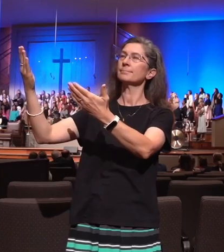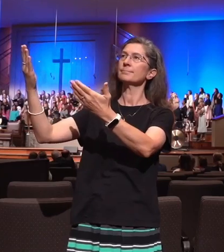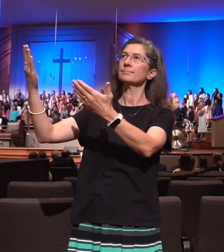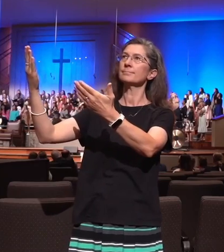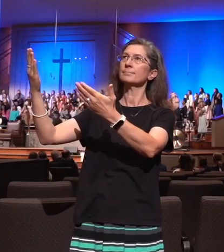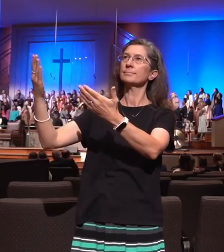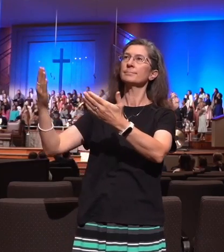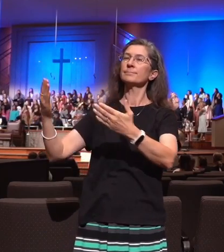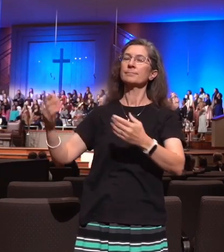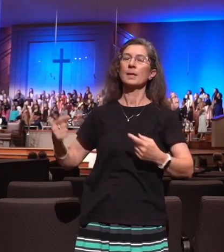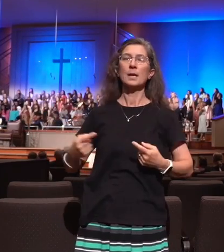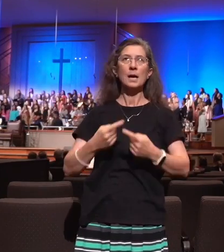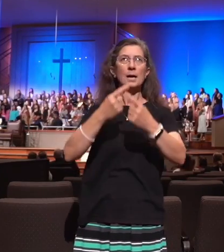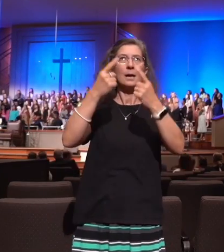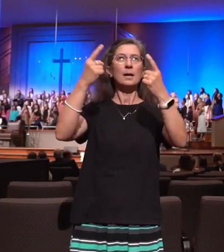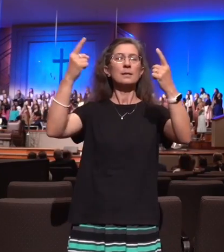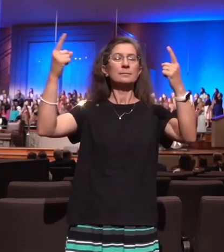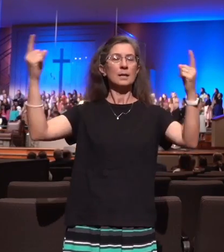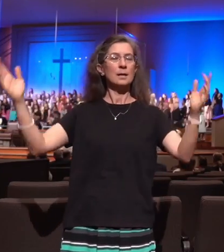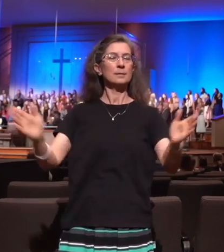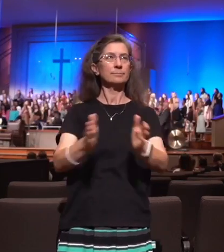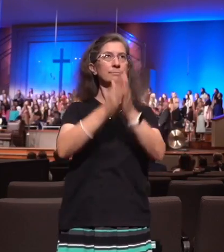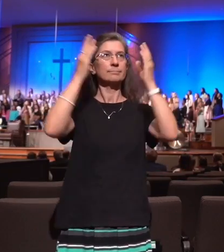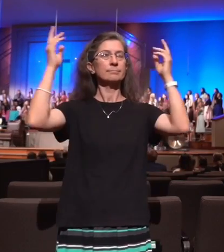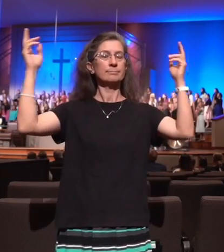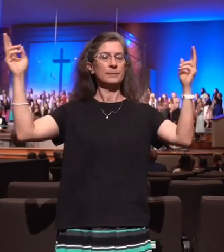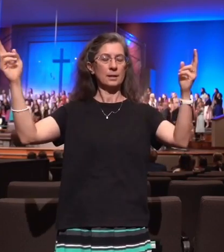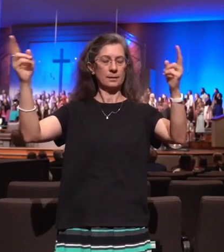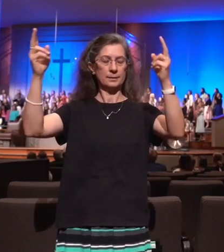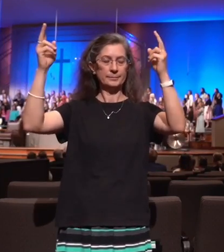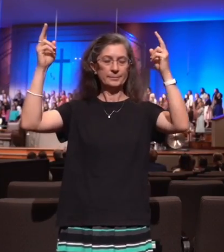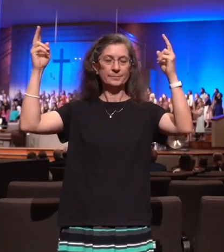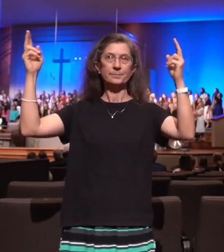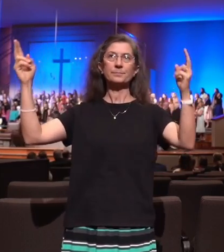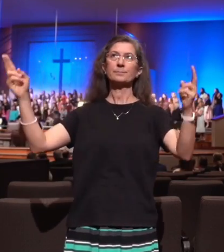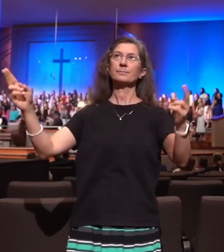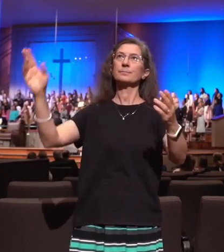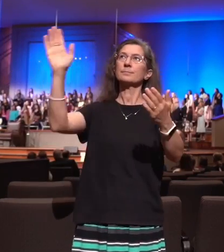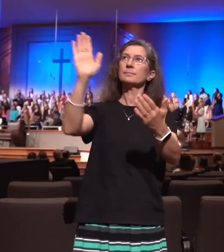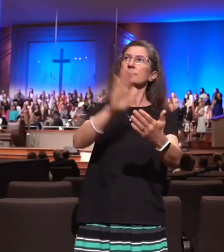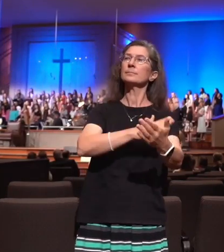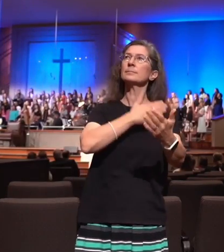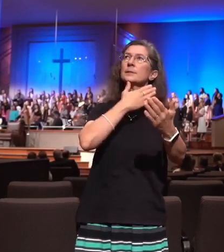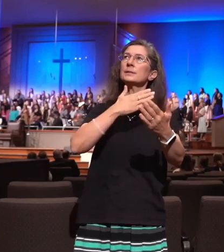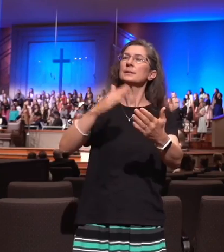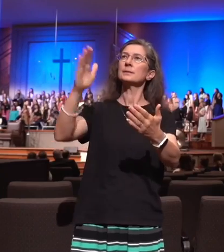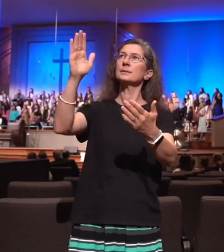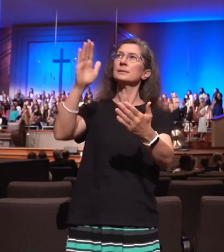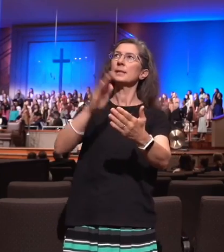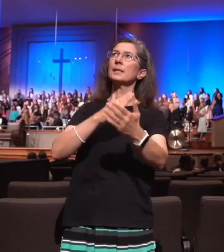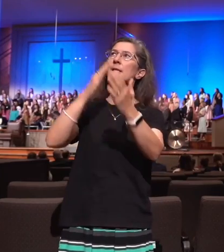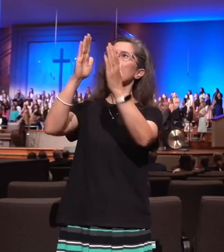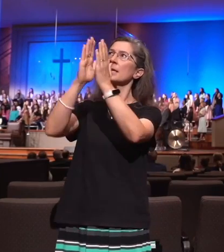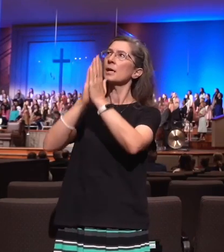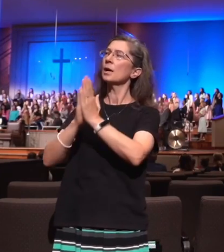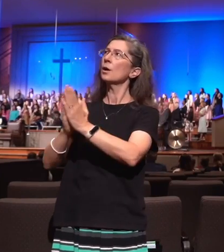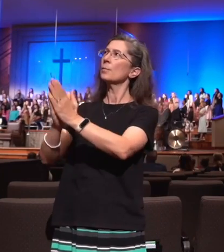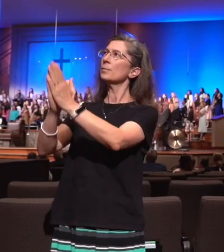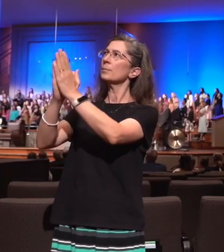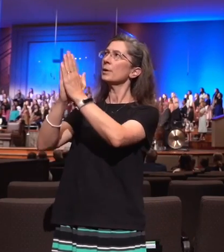Let every hallelujah, let every glad refrain, invite